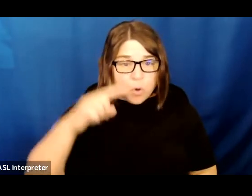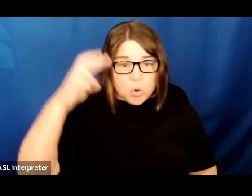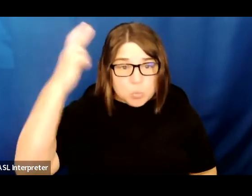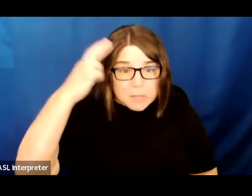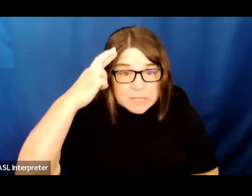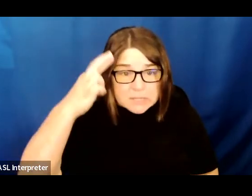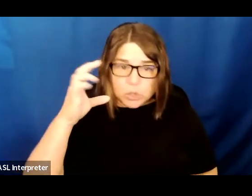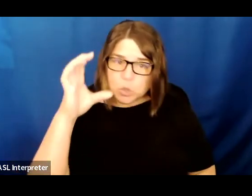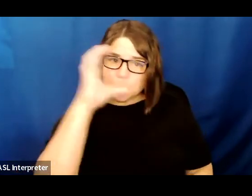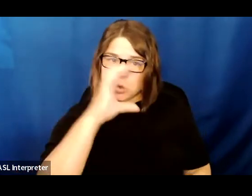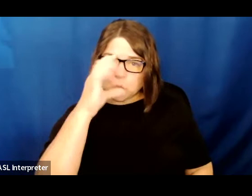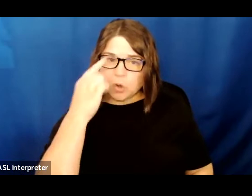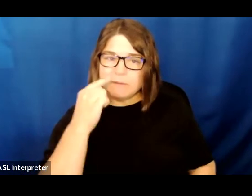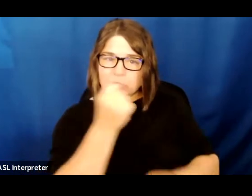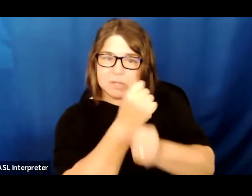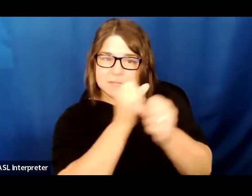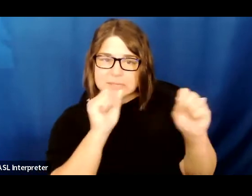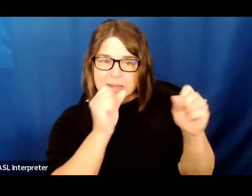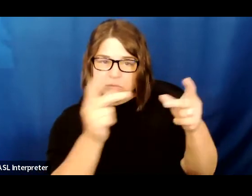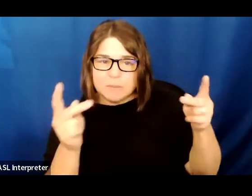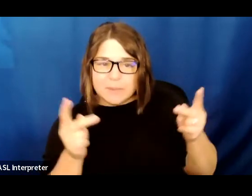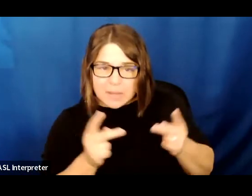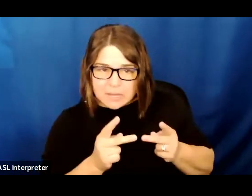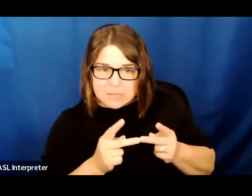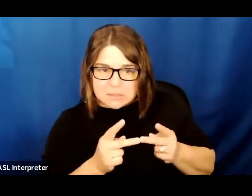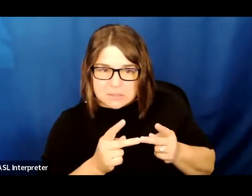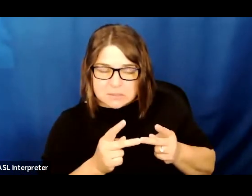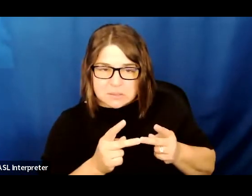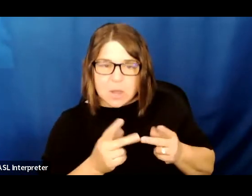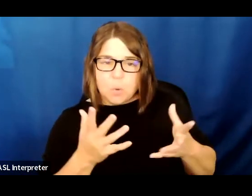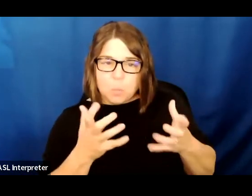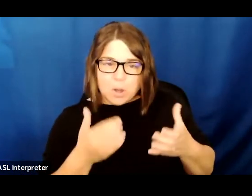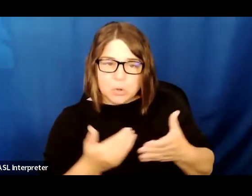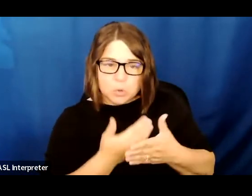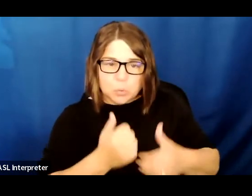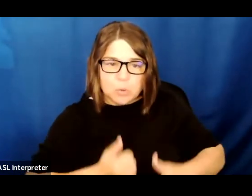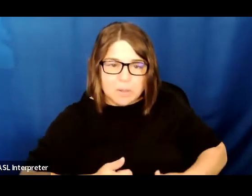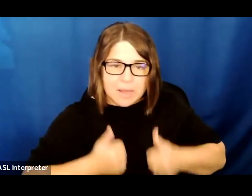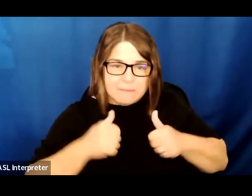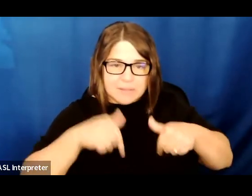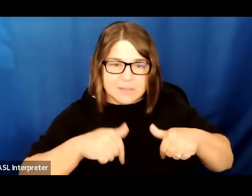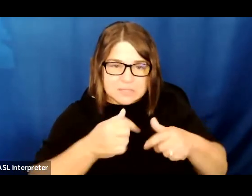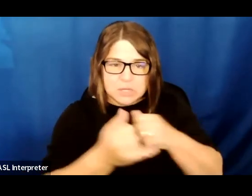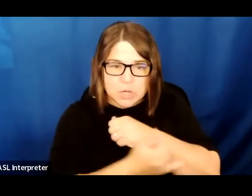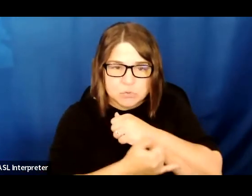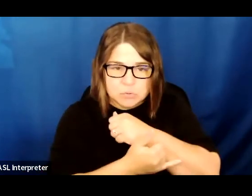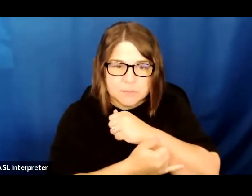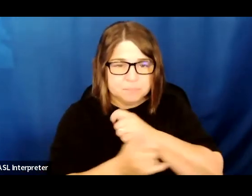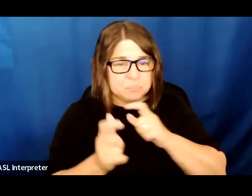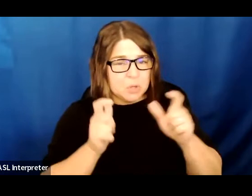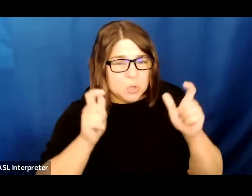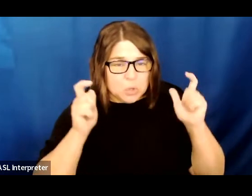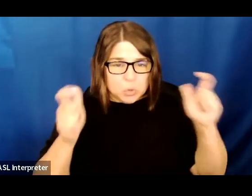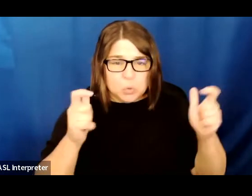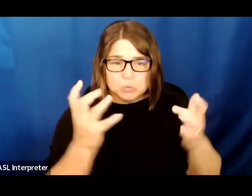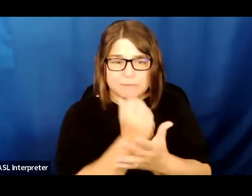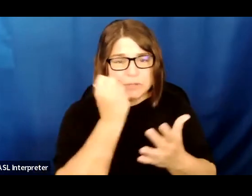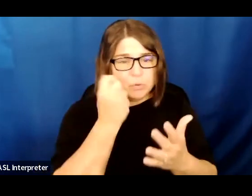or a better life in this country. This is a huge victory for human rights.